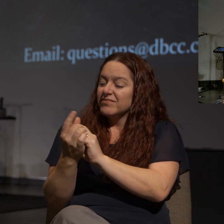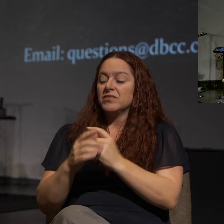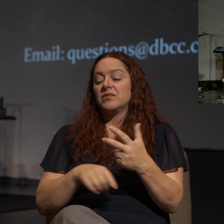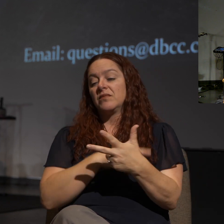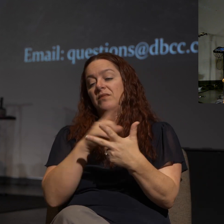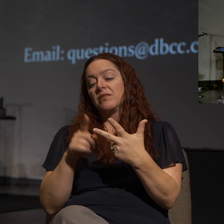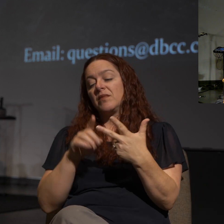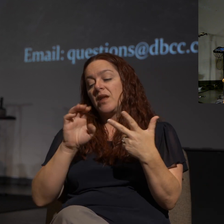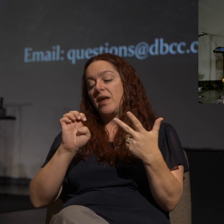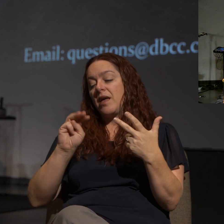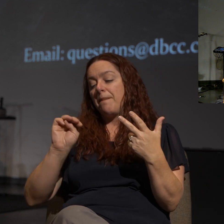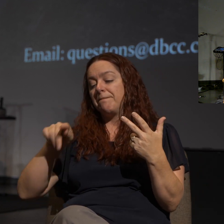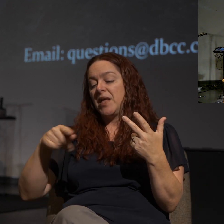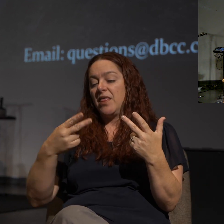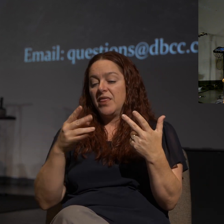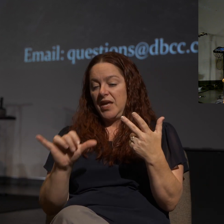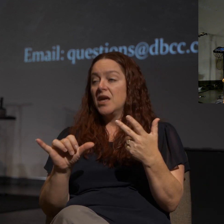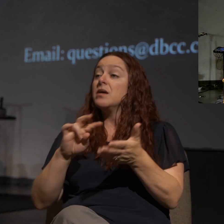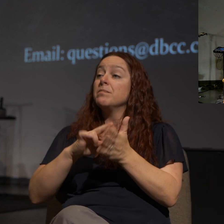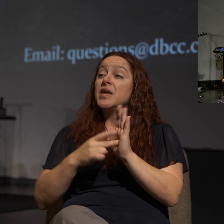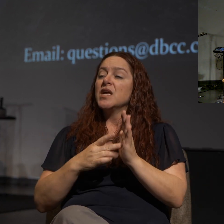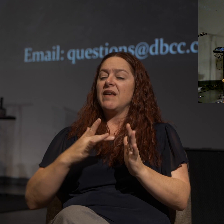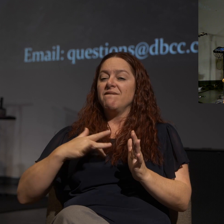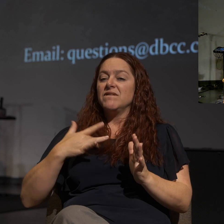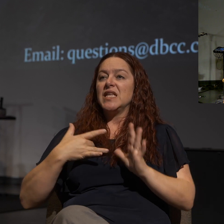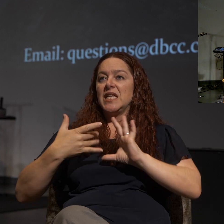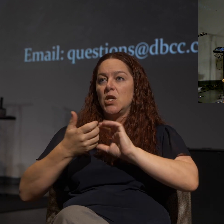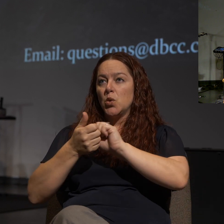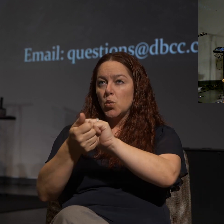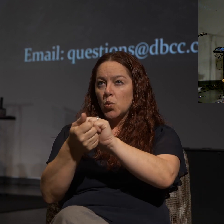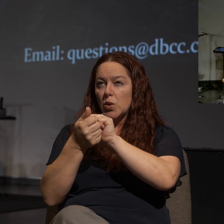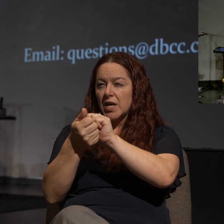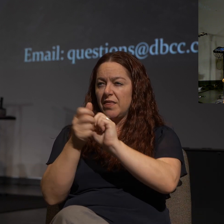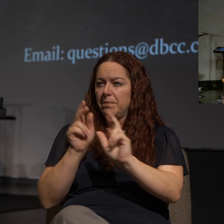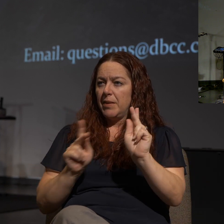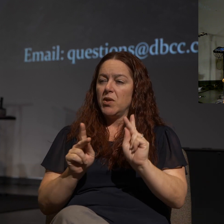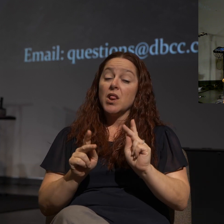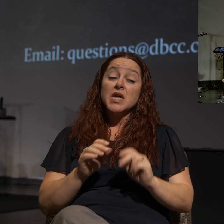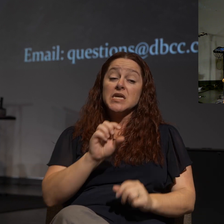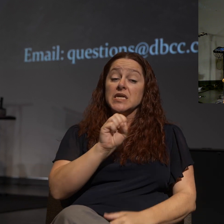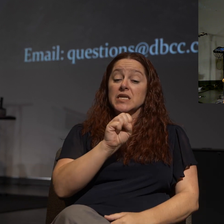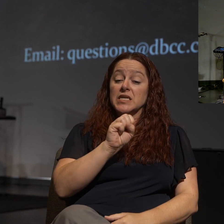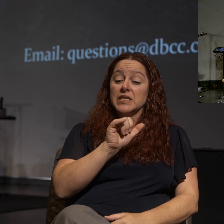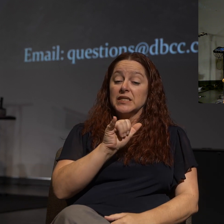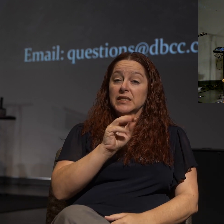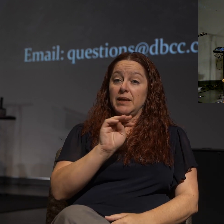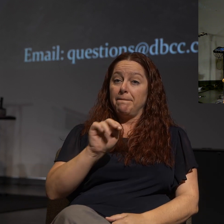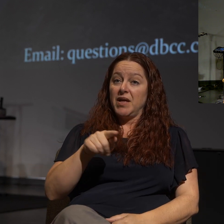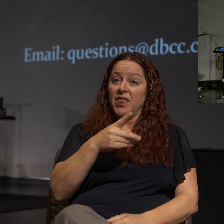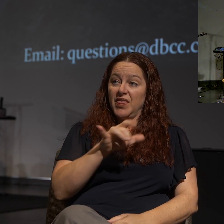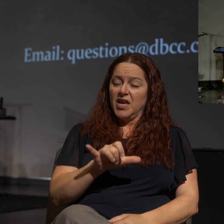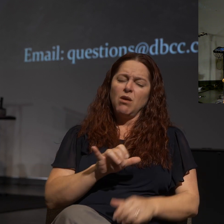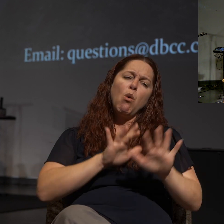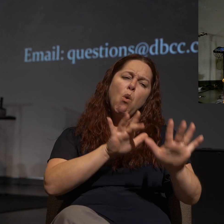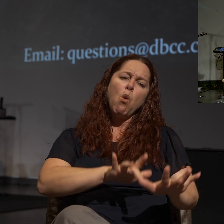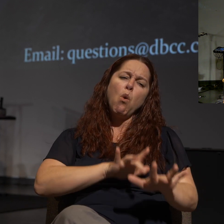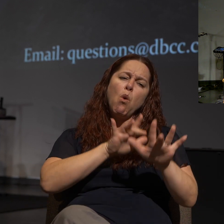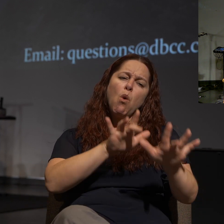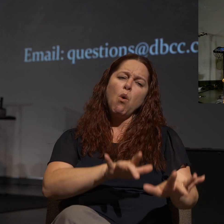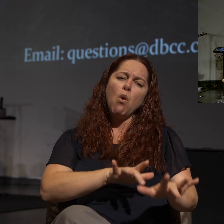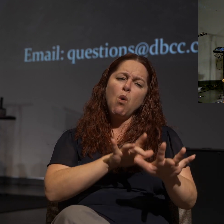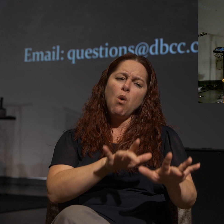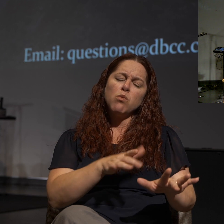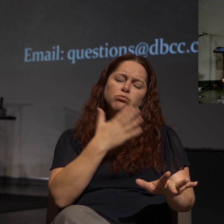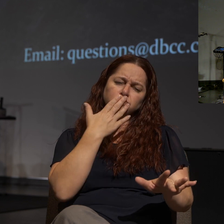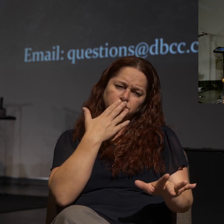finally, empathy. Empathy is feeling with people. Sympathy is, whew, too bad for you. That